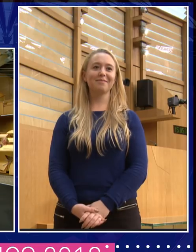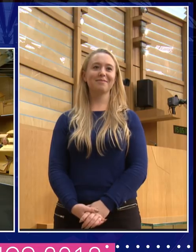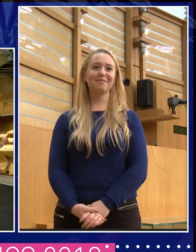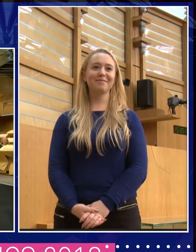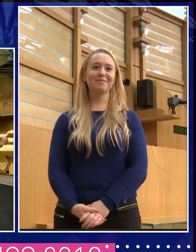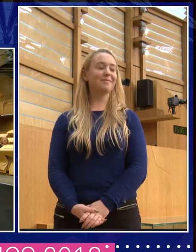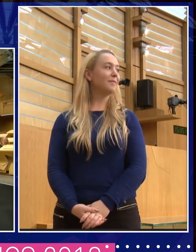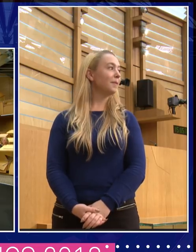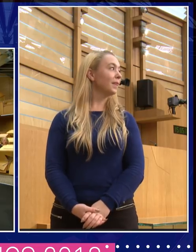But So,